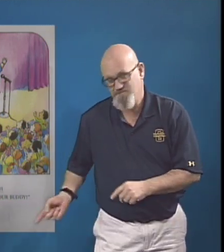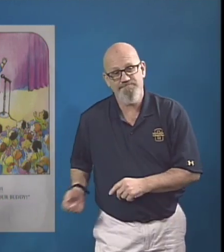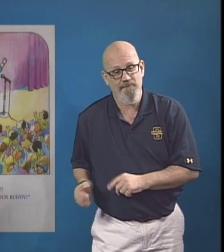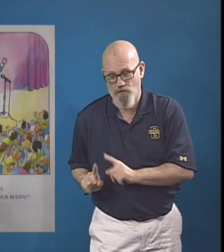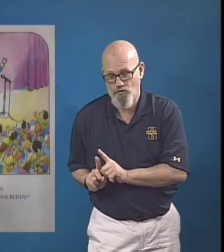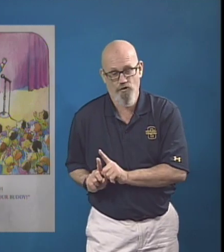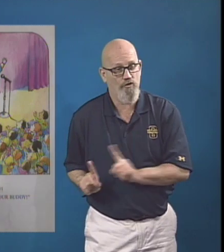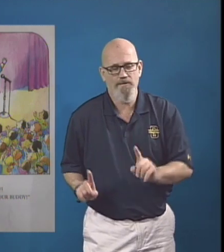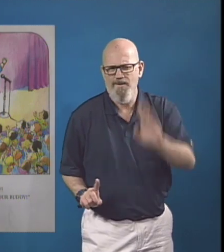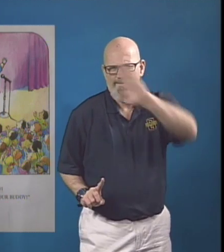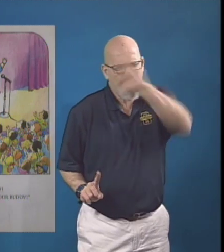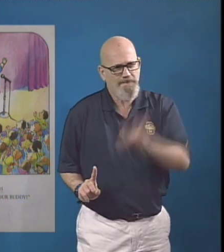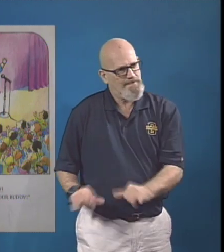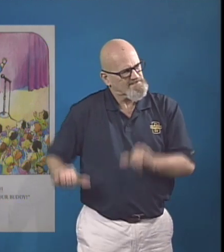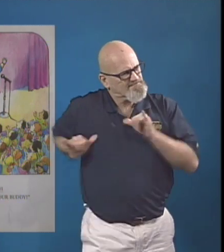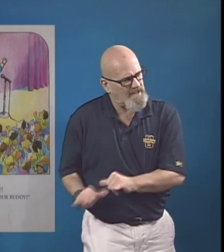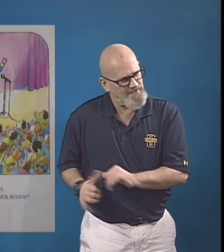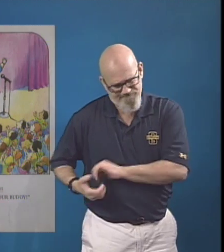Always stick with your buddy.